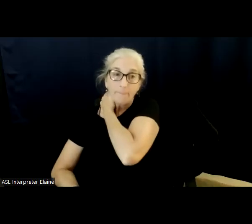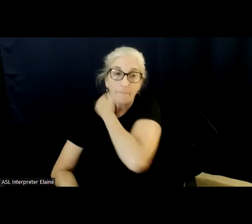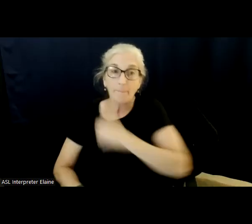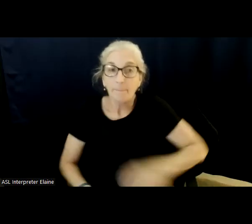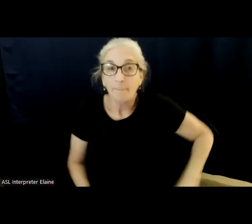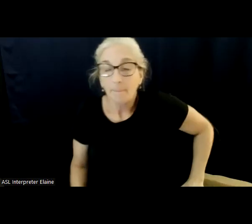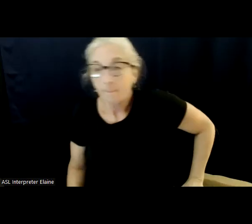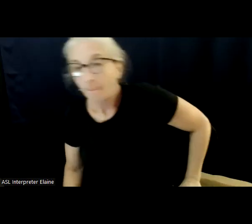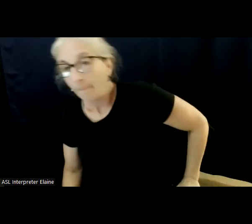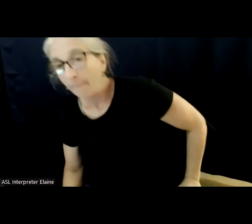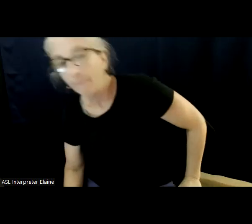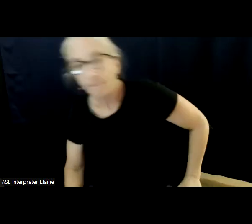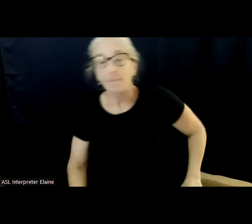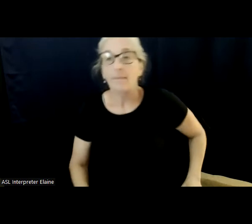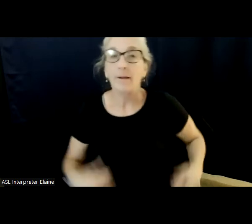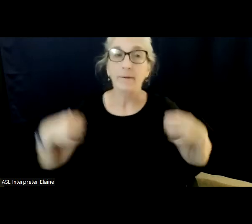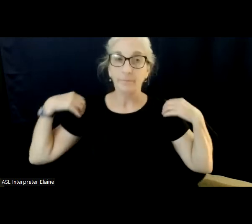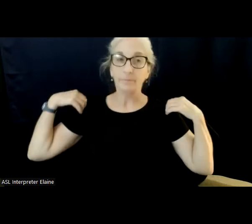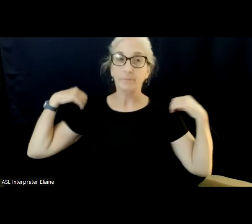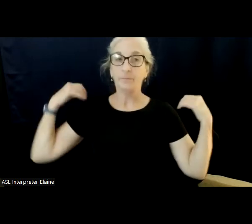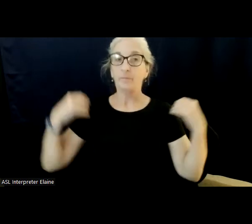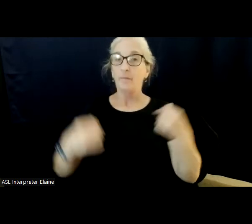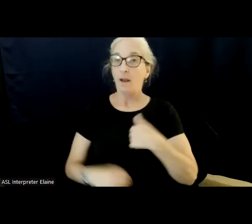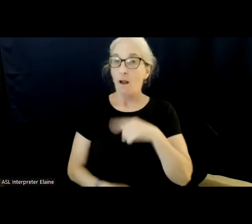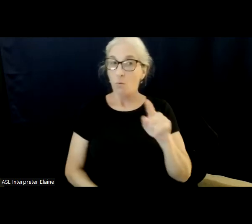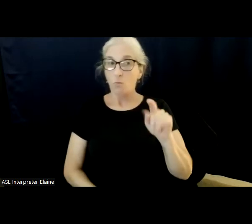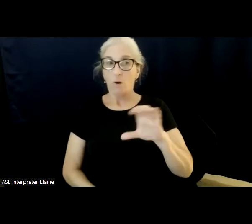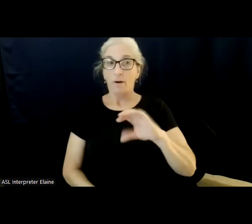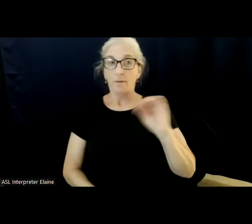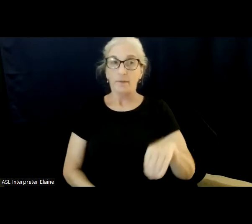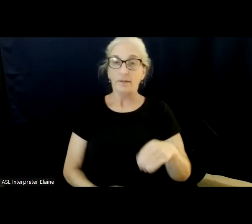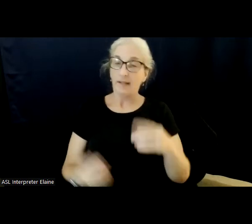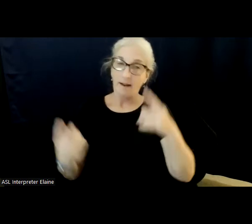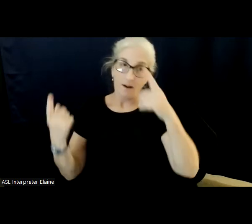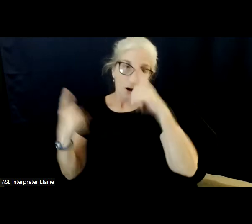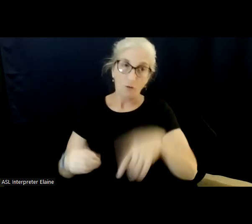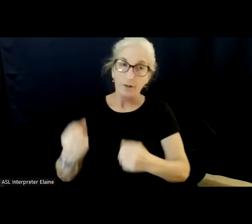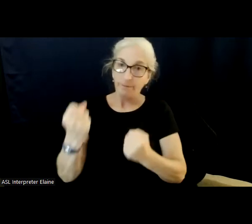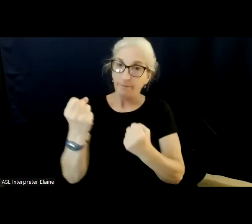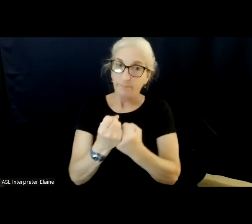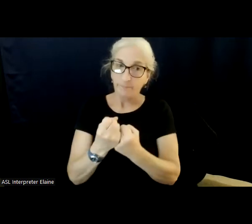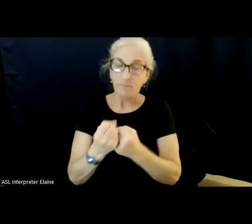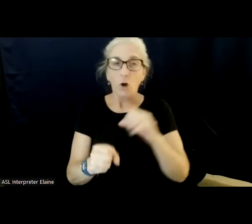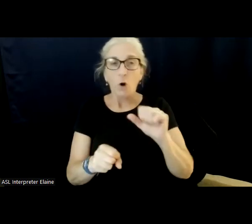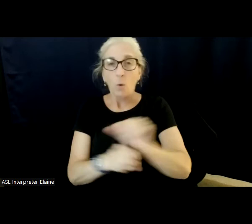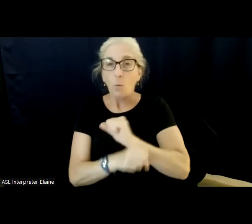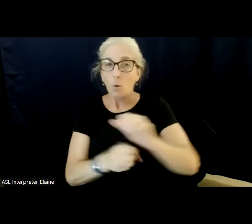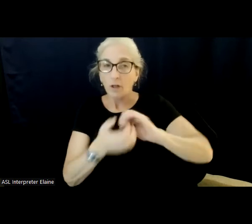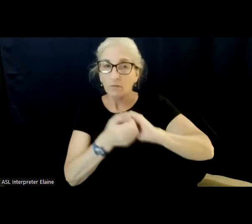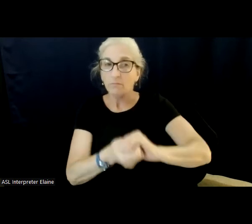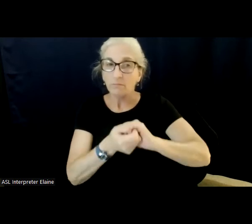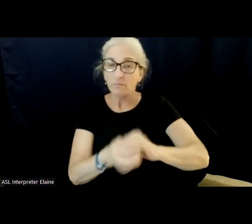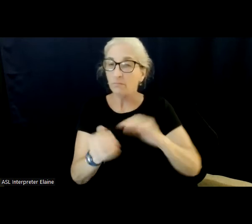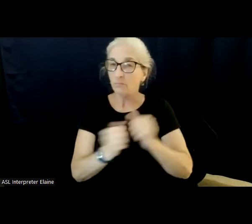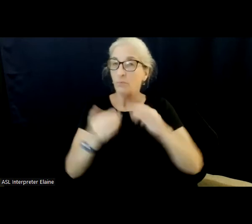I could not agree anymore. I think that working hand in hand with the community is the only way that we're going to really understand